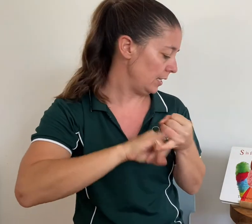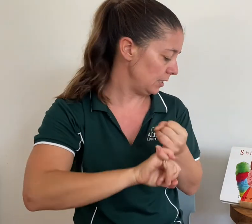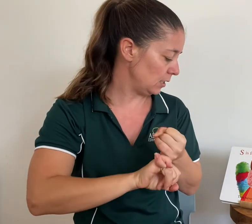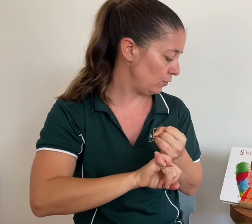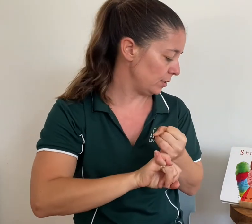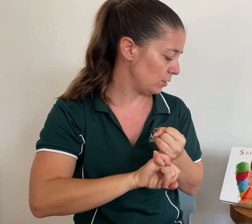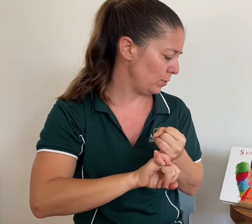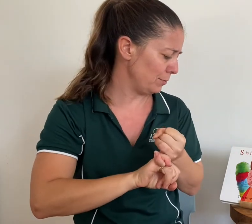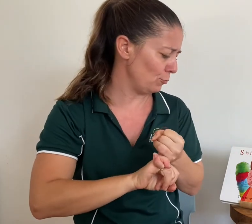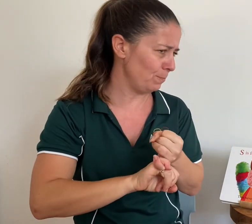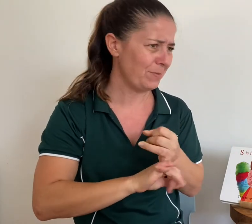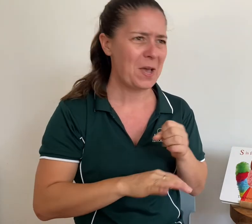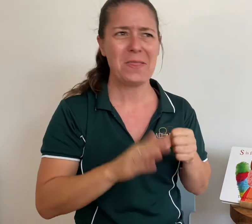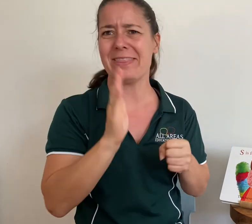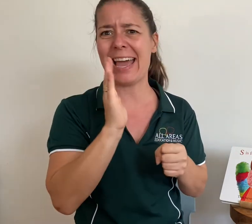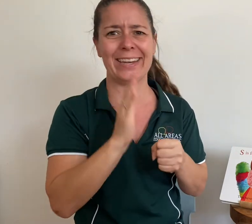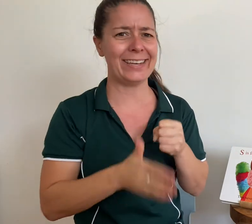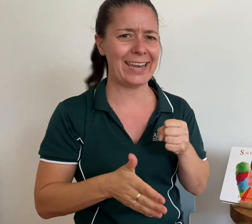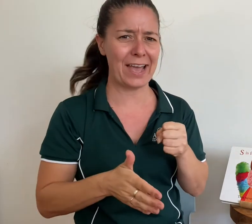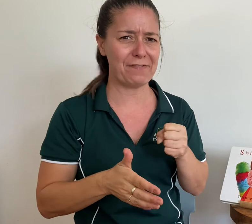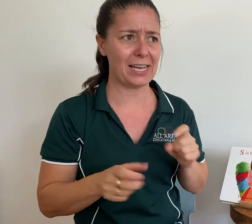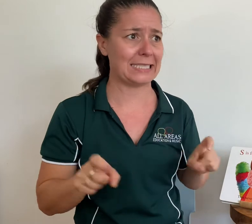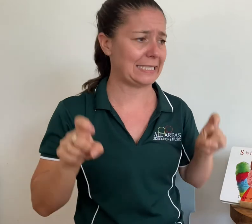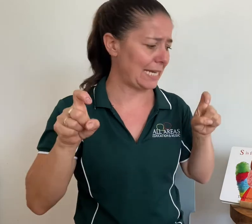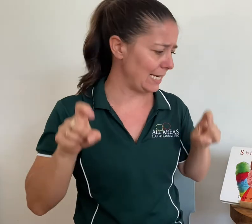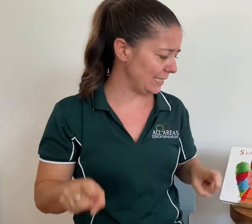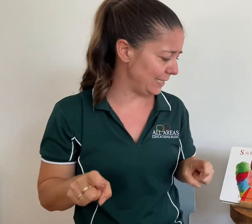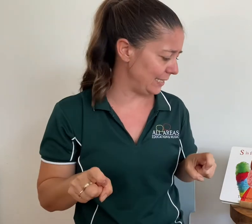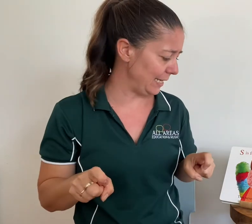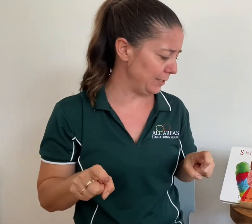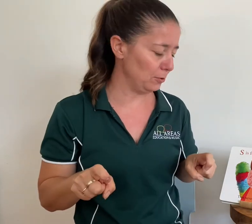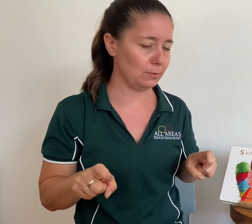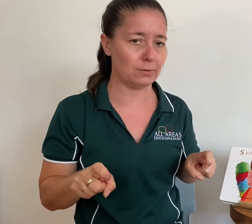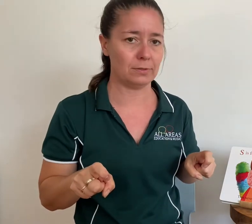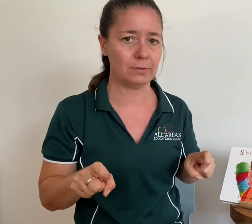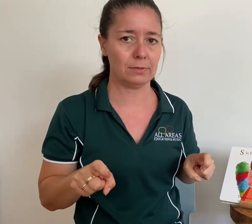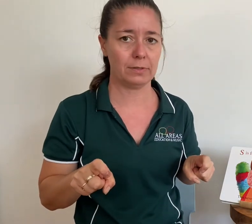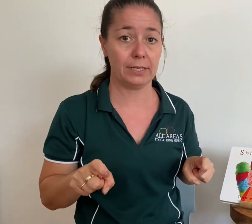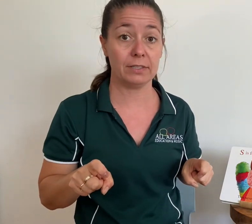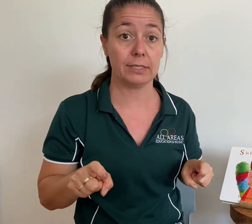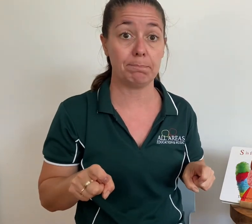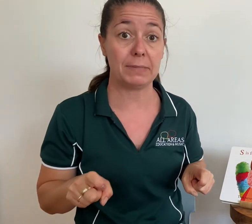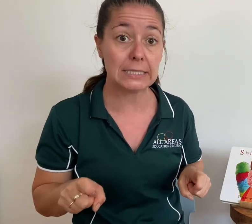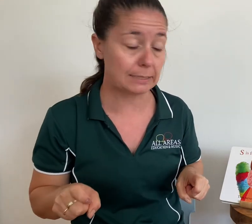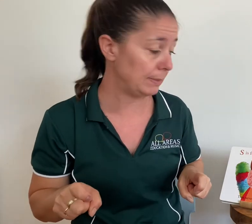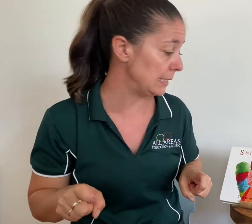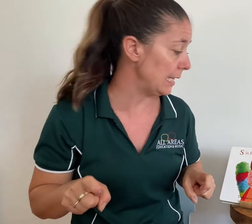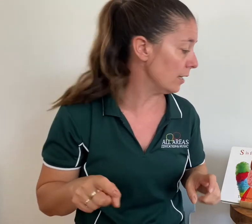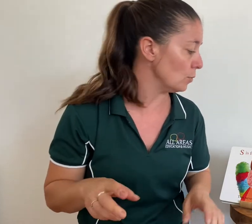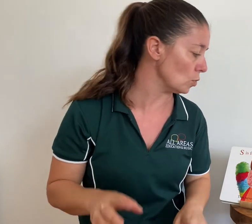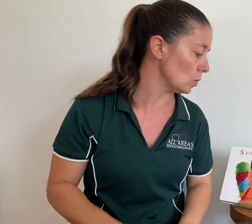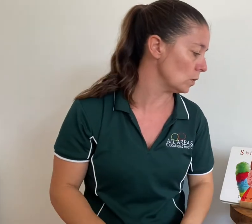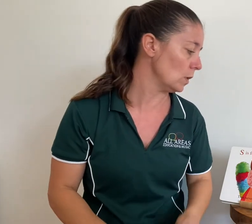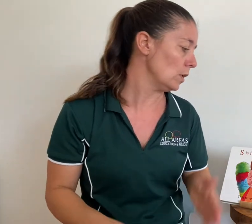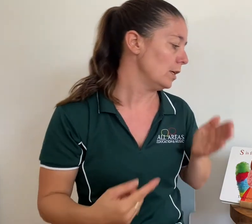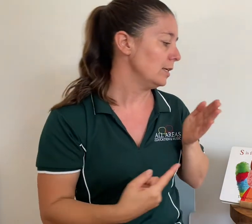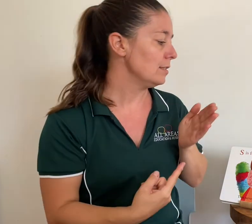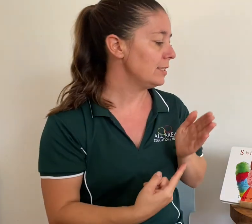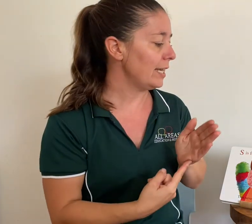S is for squirrel. That never stays still. They're very busy, busy animals. T